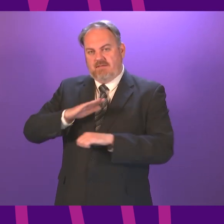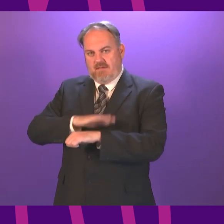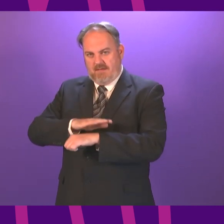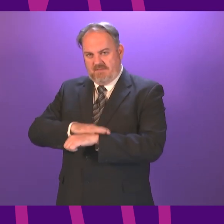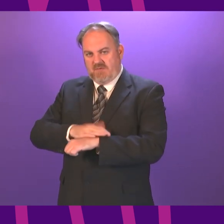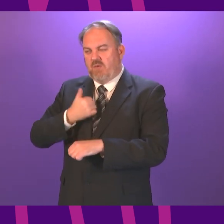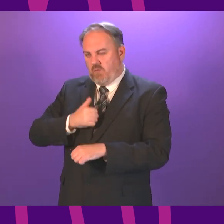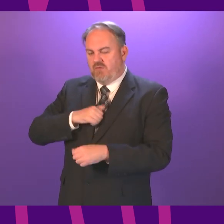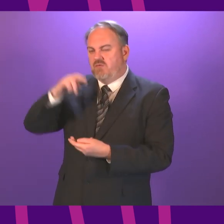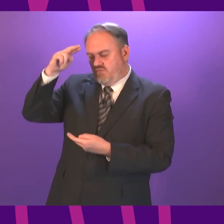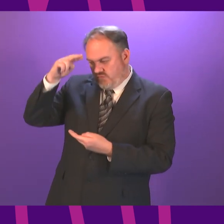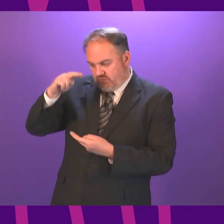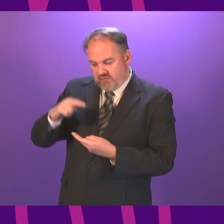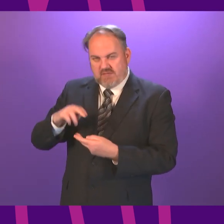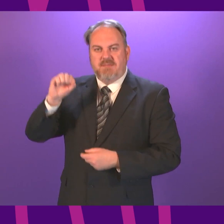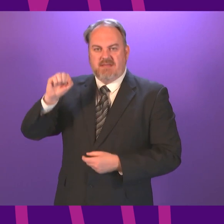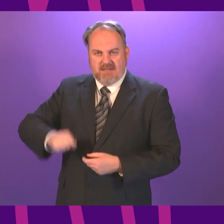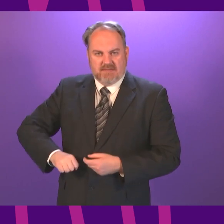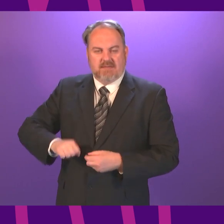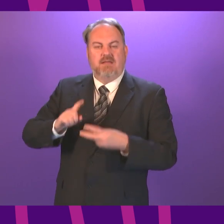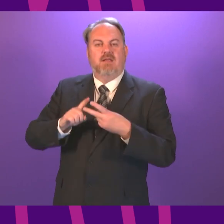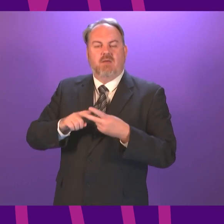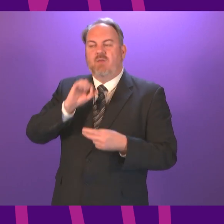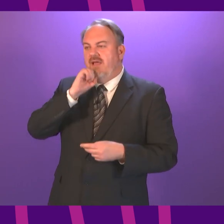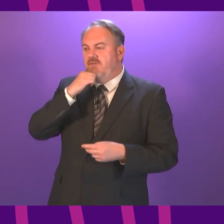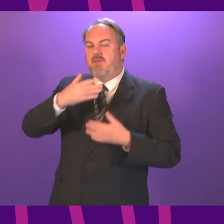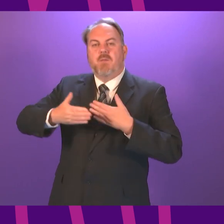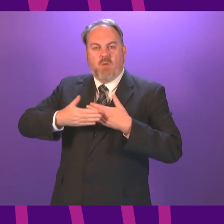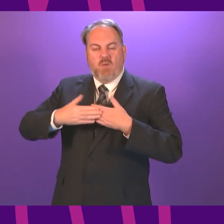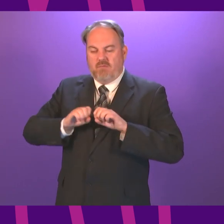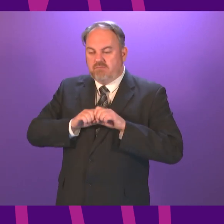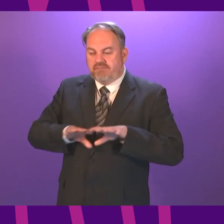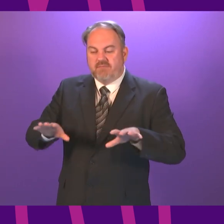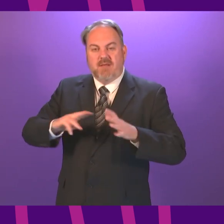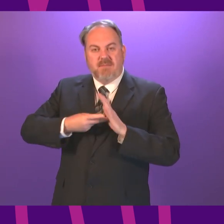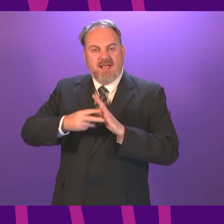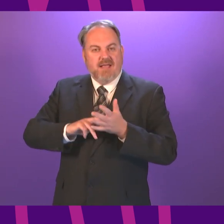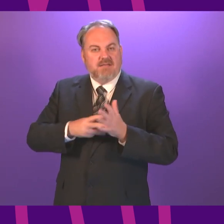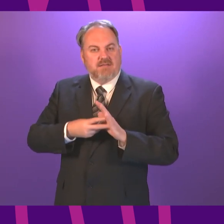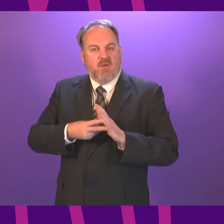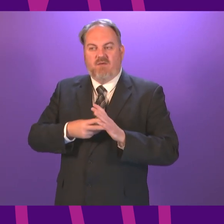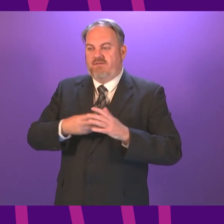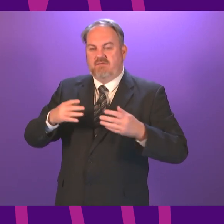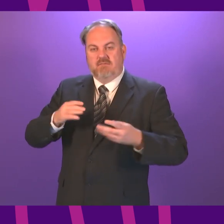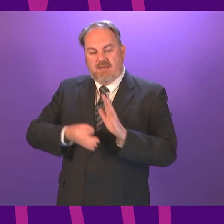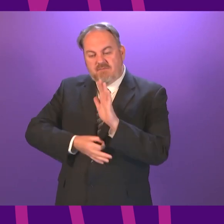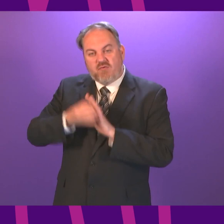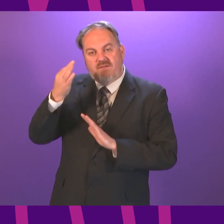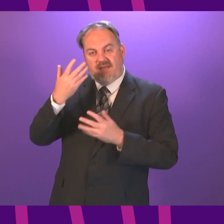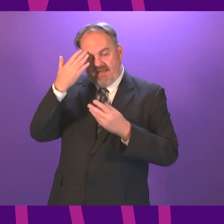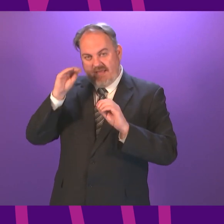them to be We will also set out more of our plans around education and closing the educational